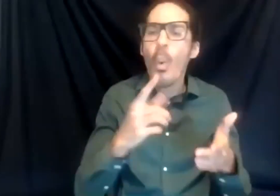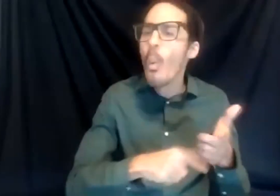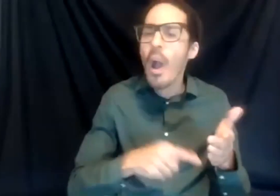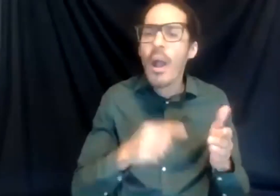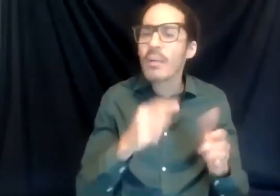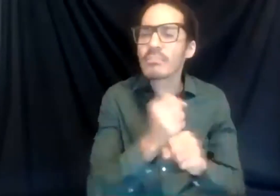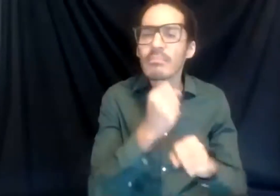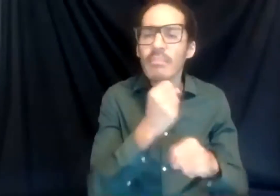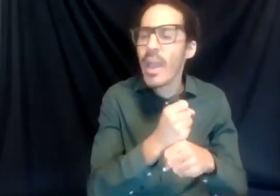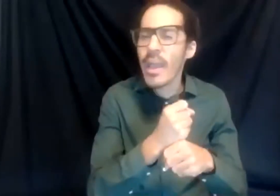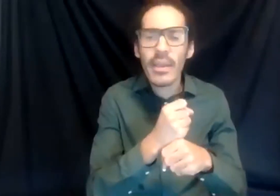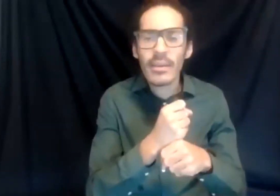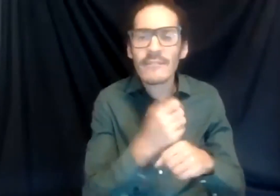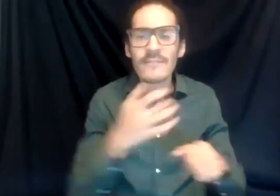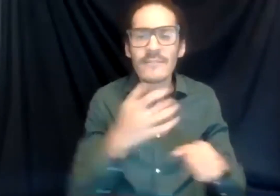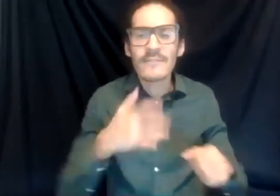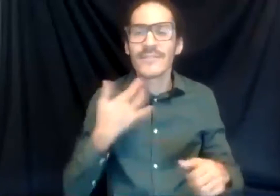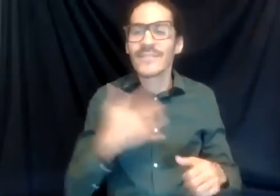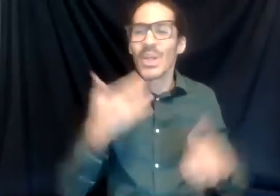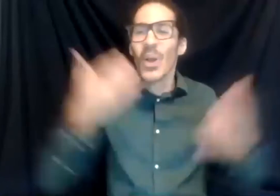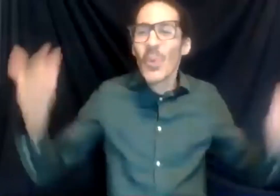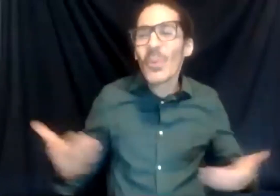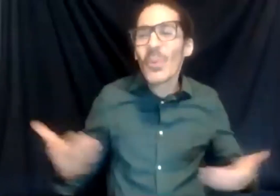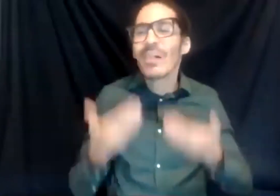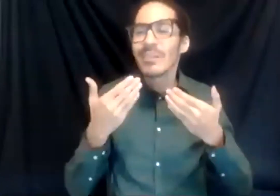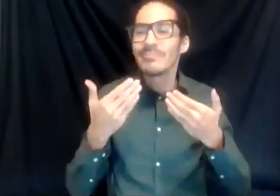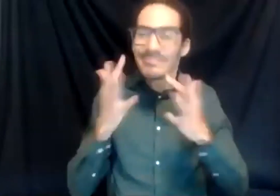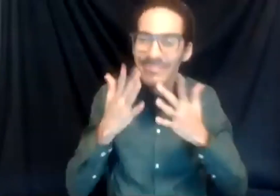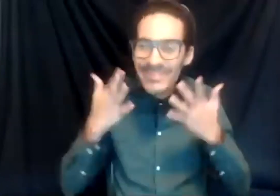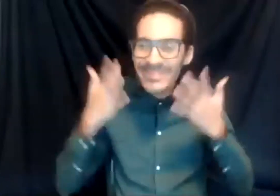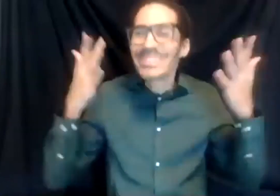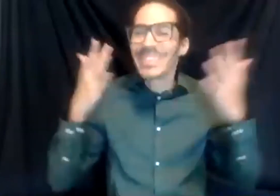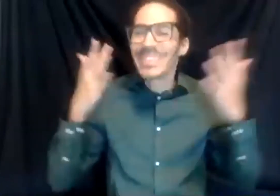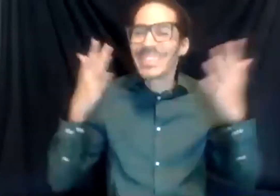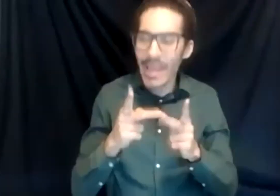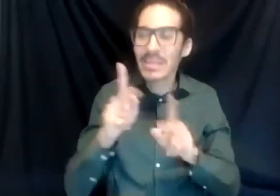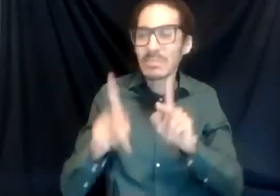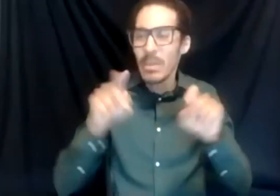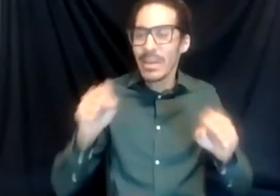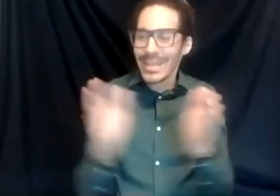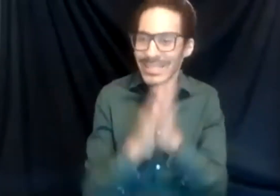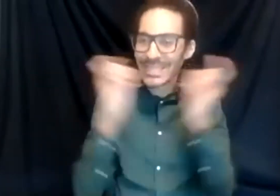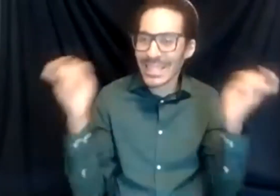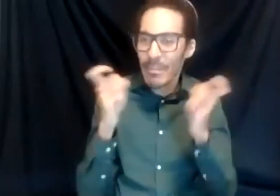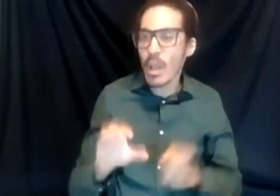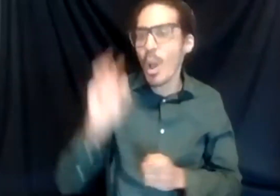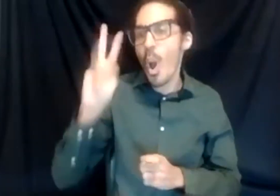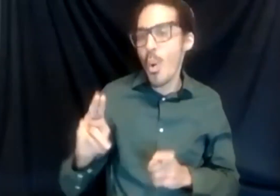welcoming, inviting place for people to celebrate their own diversities in the space or celebrate perhaps